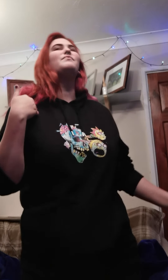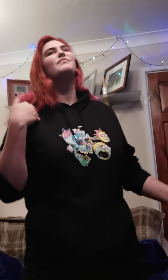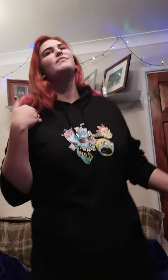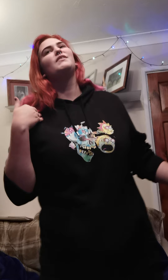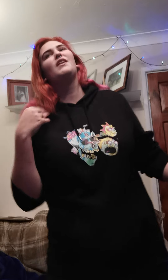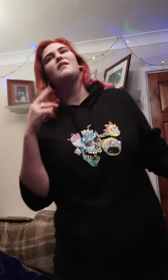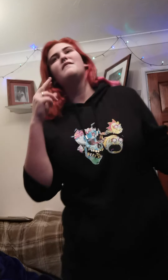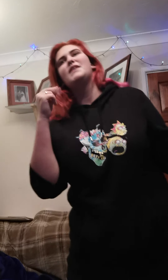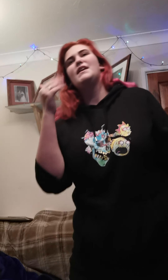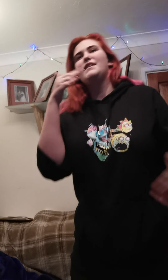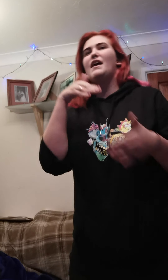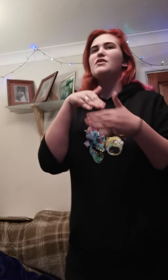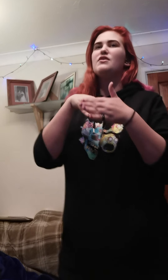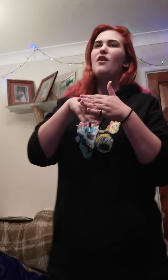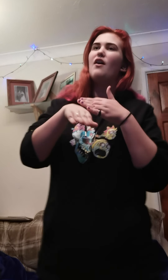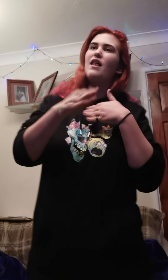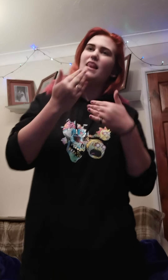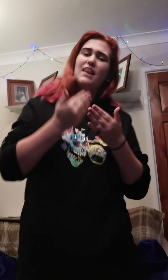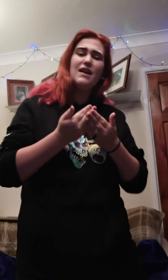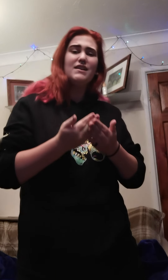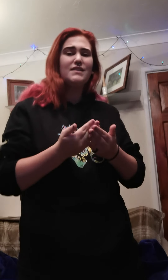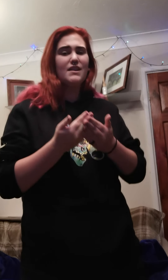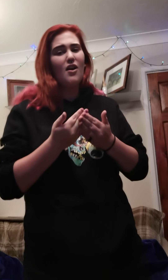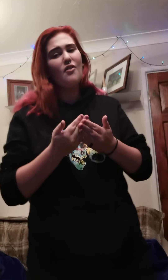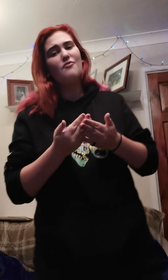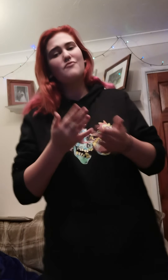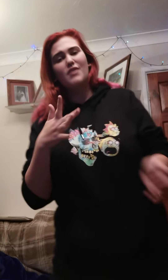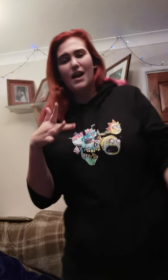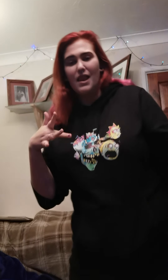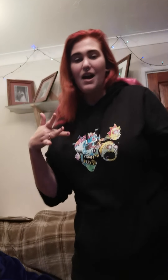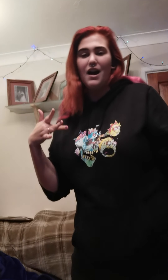Some in the solitary night